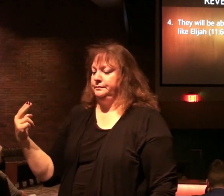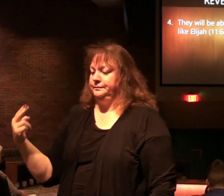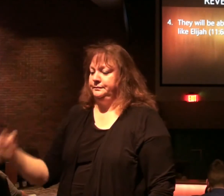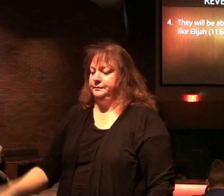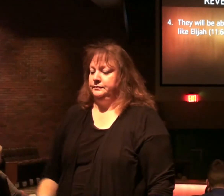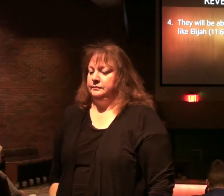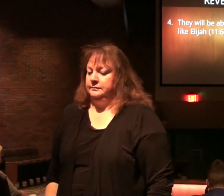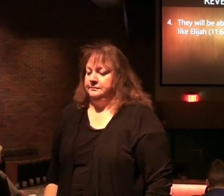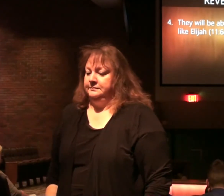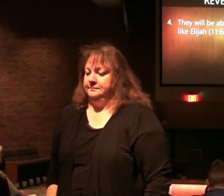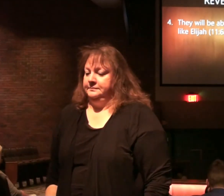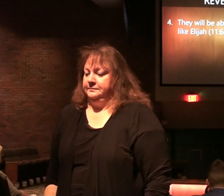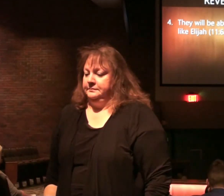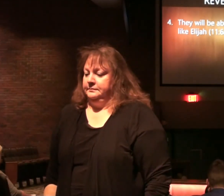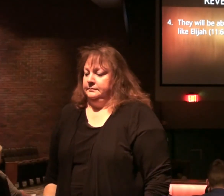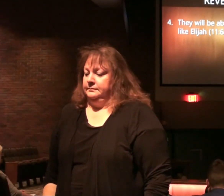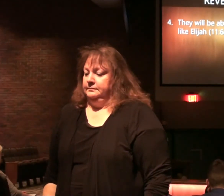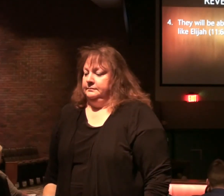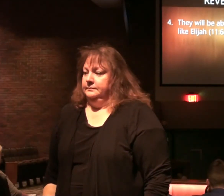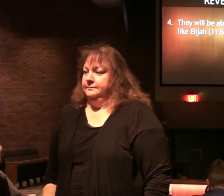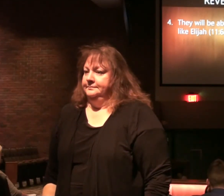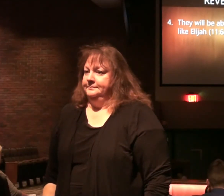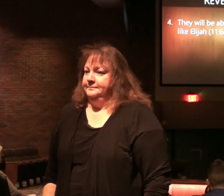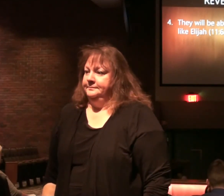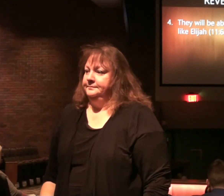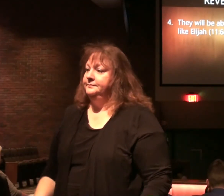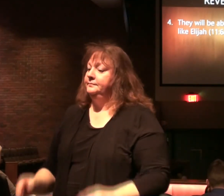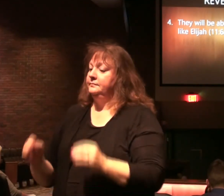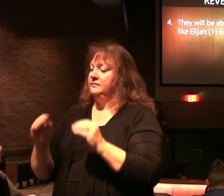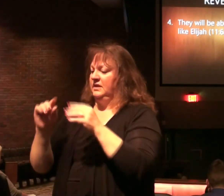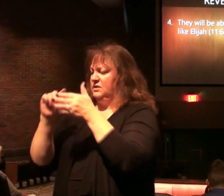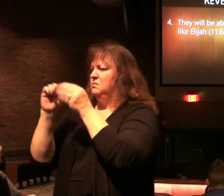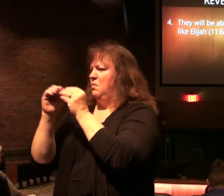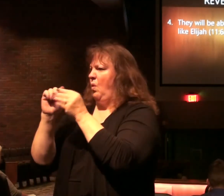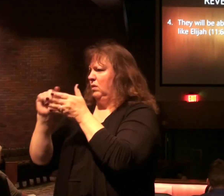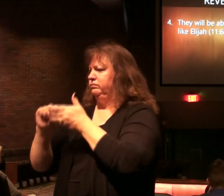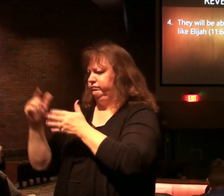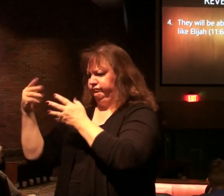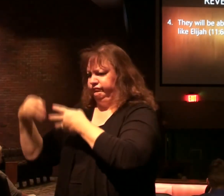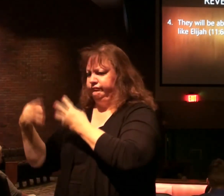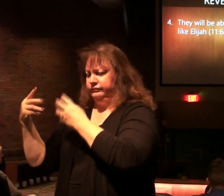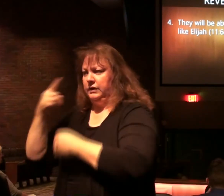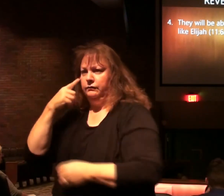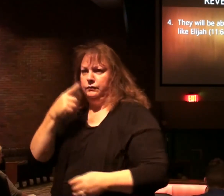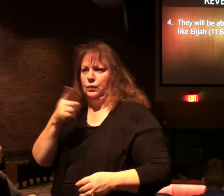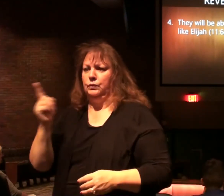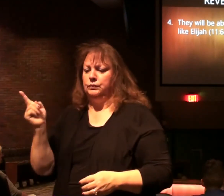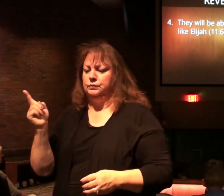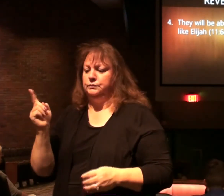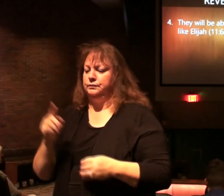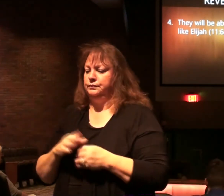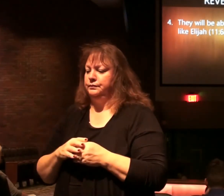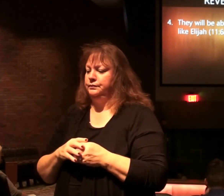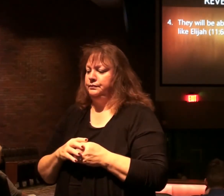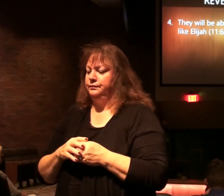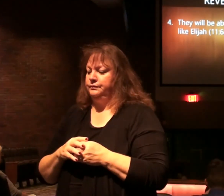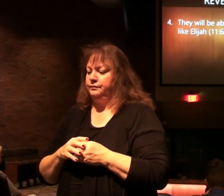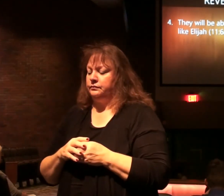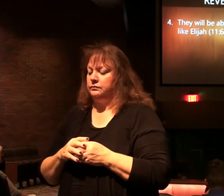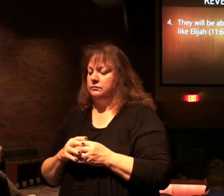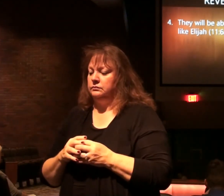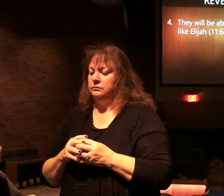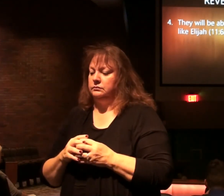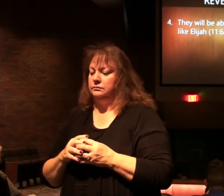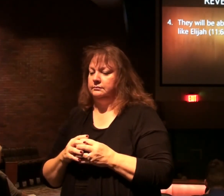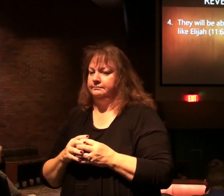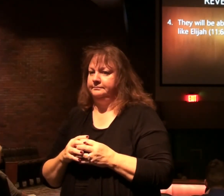17. Verse 1. Return to. And the other references. I've listed there. For you. Luke 4. 25. James 5.